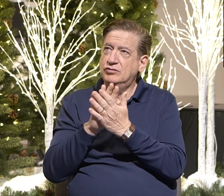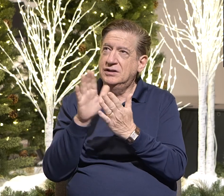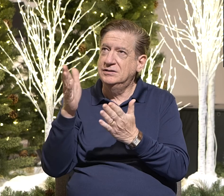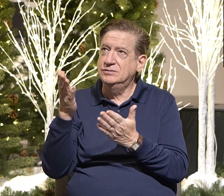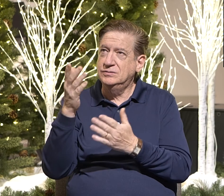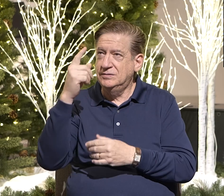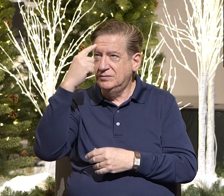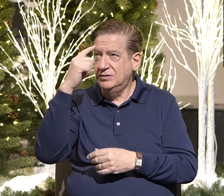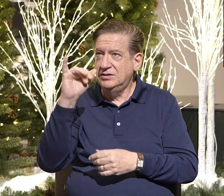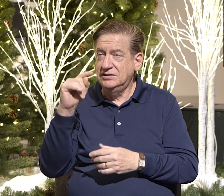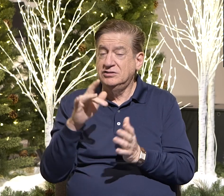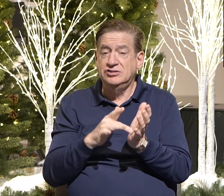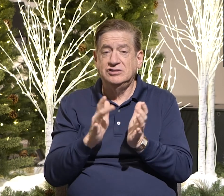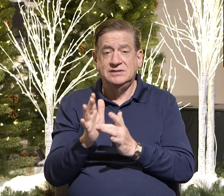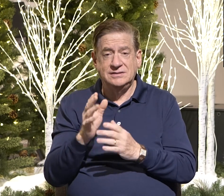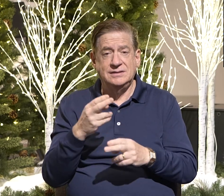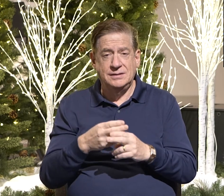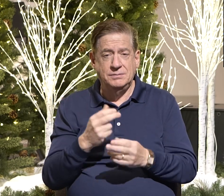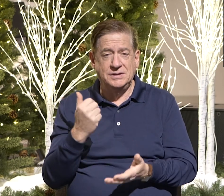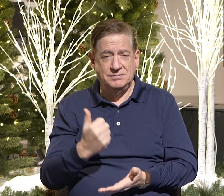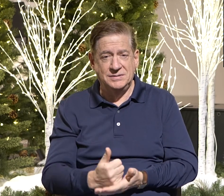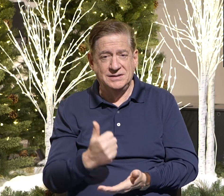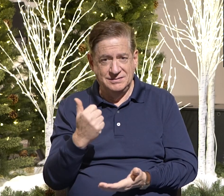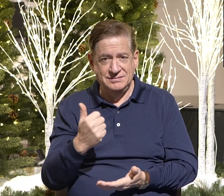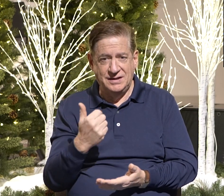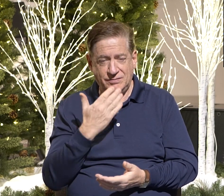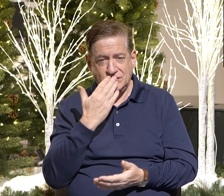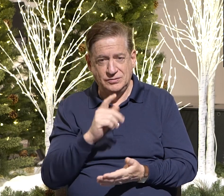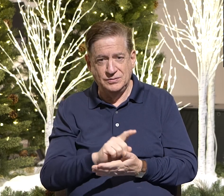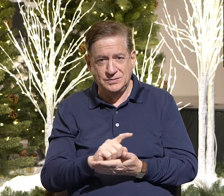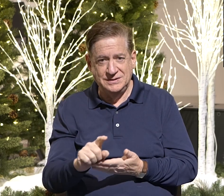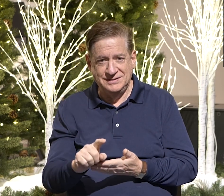In Jesus' name, amen. Have a good week.